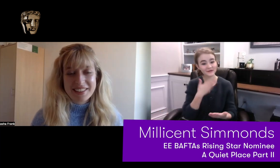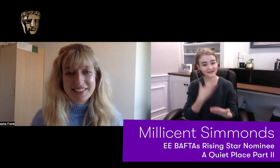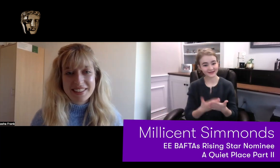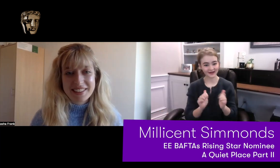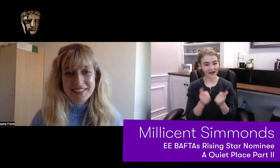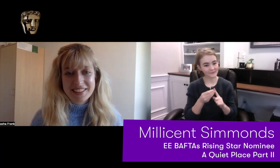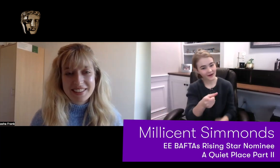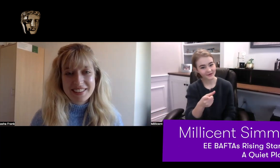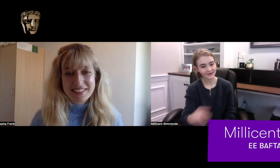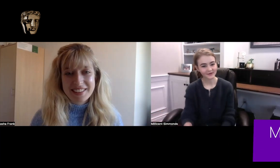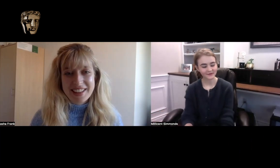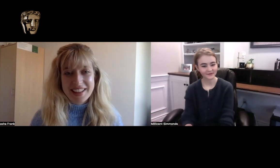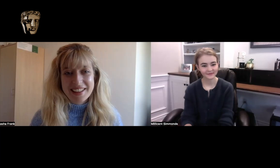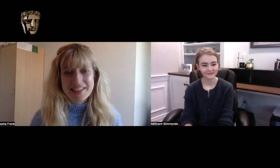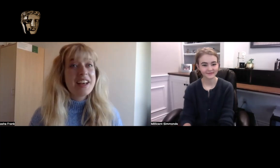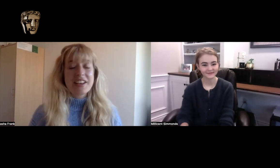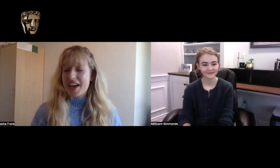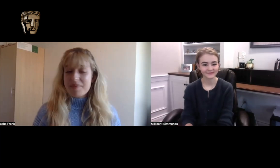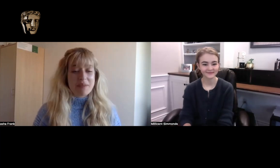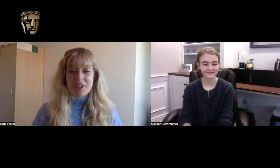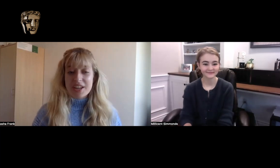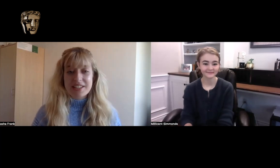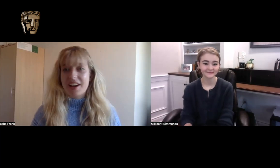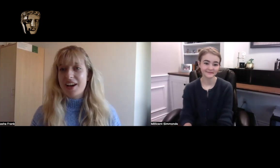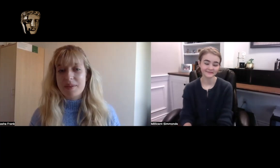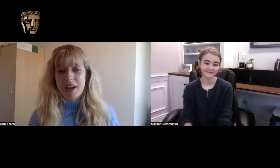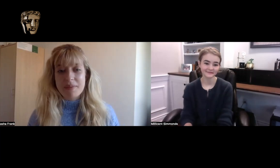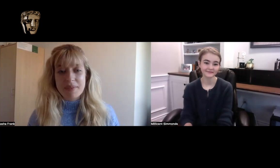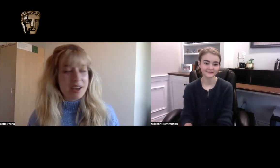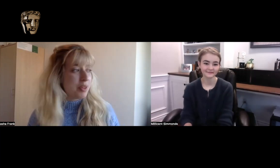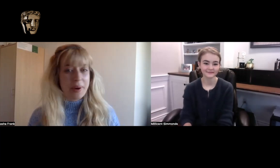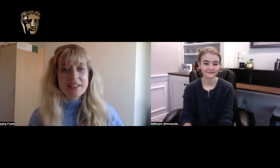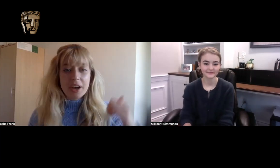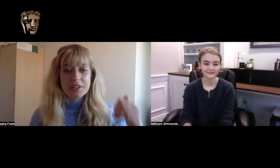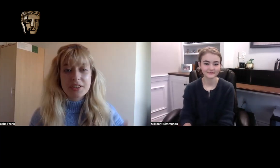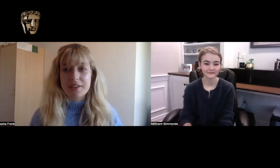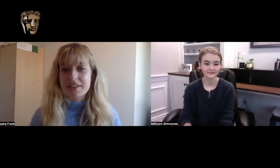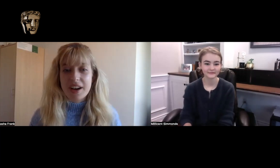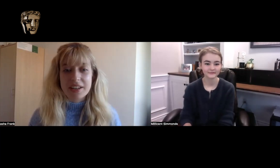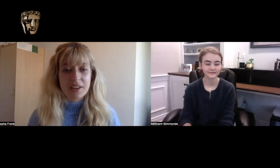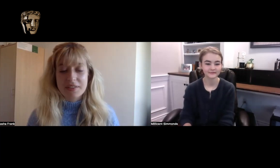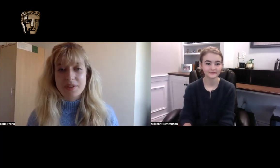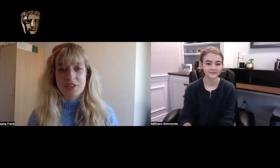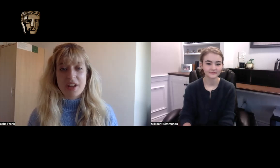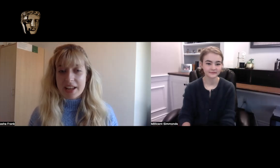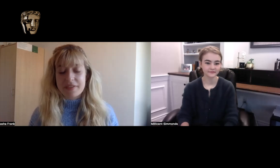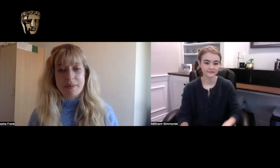I'm really good. How are you? Yeah, I'm good. I'm on the west coast so it's nine o'clock which is early for me